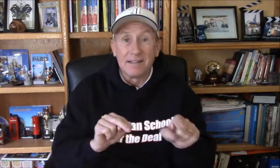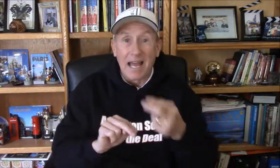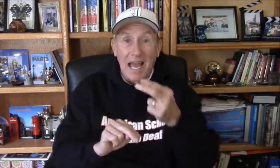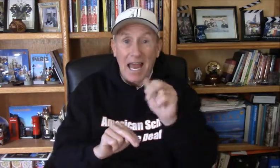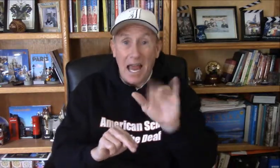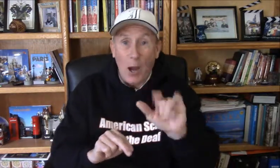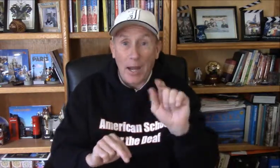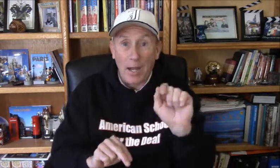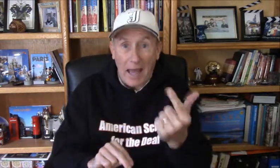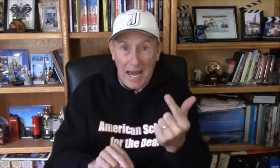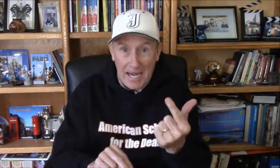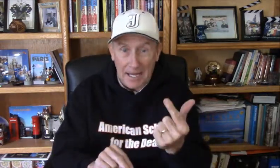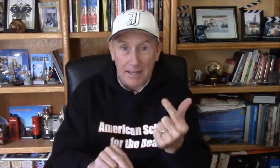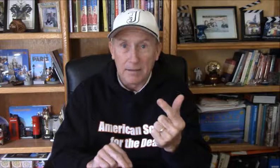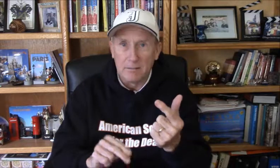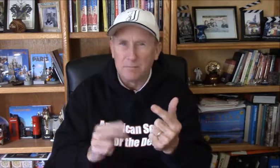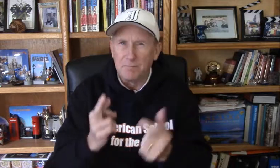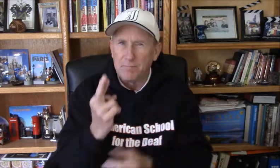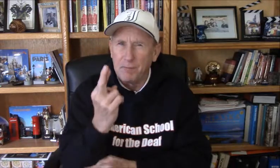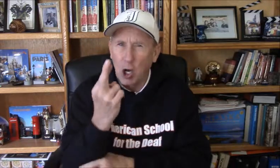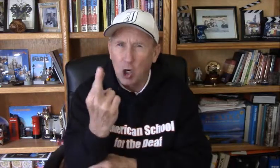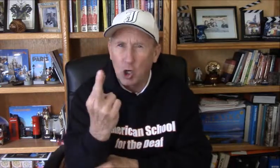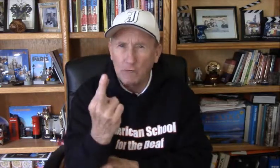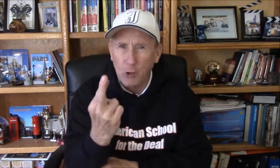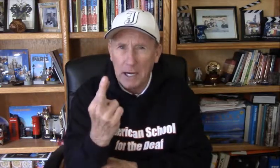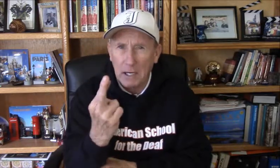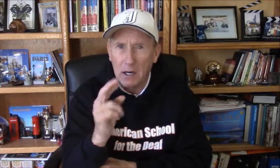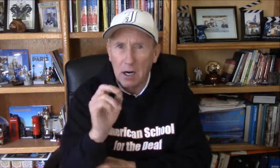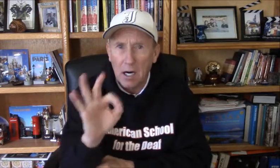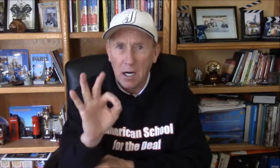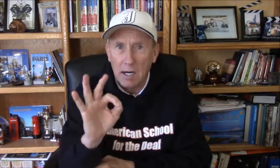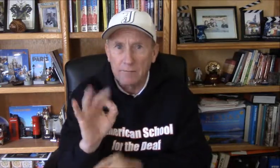How are you lying? A good friend of